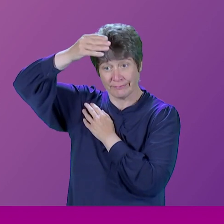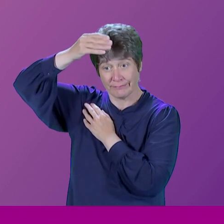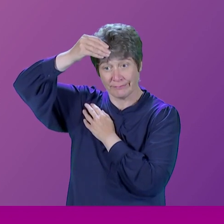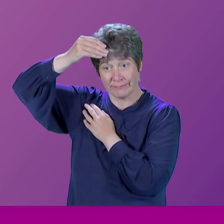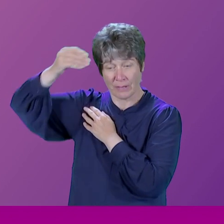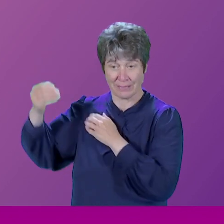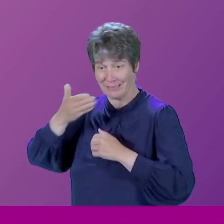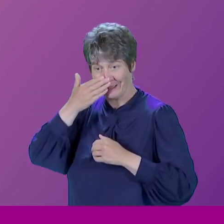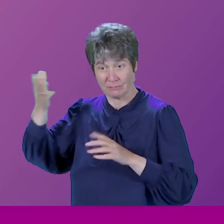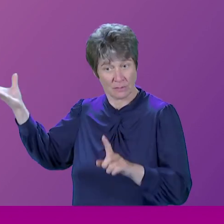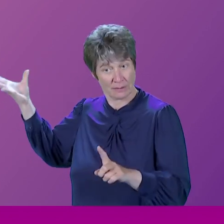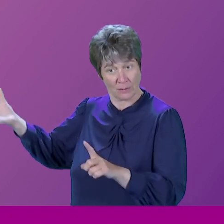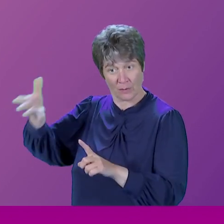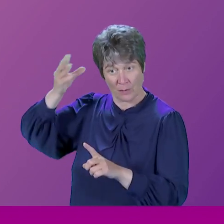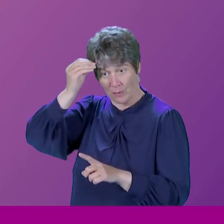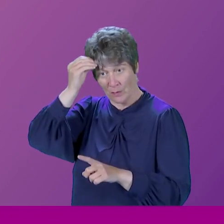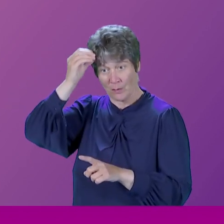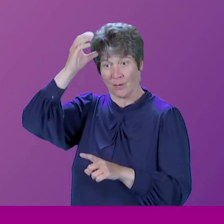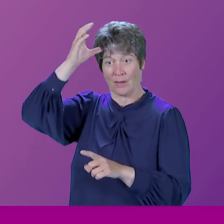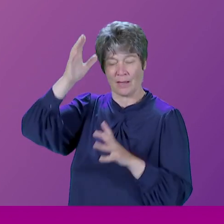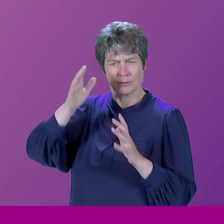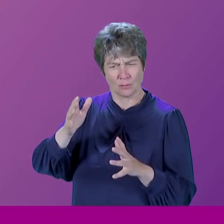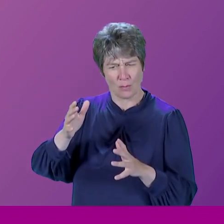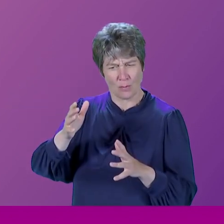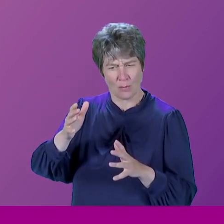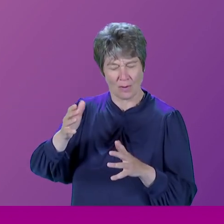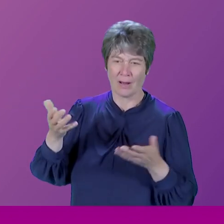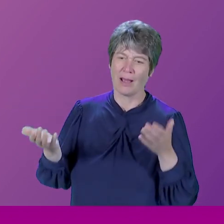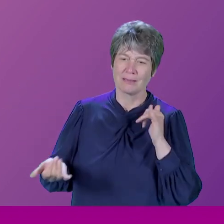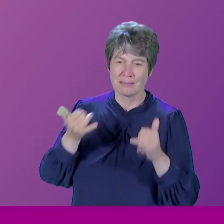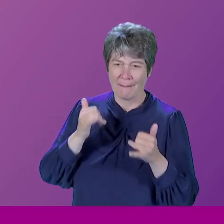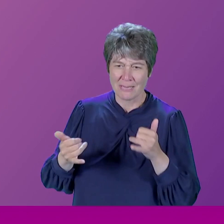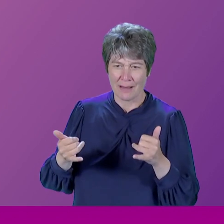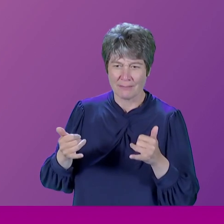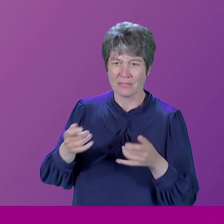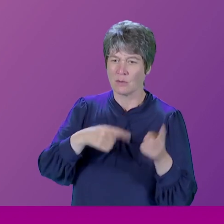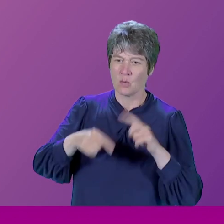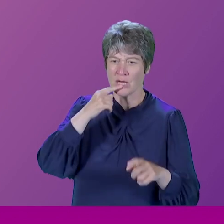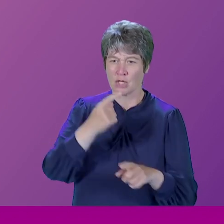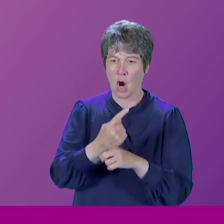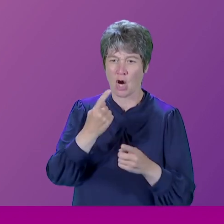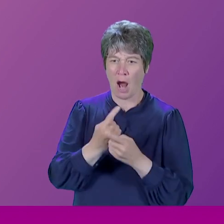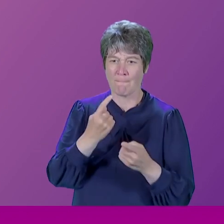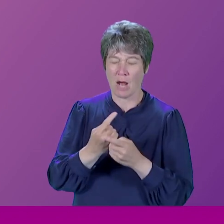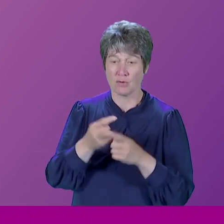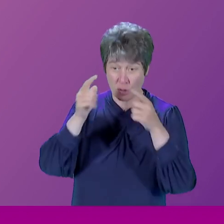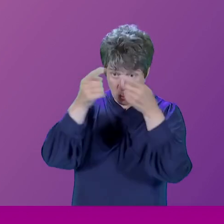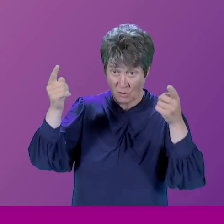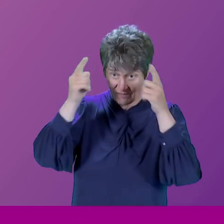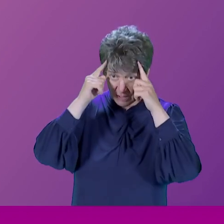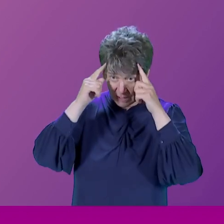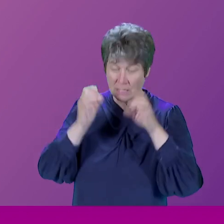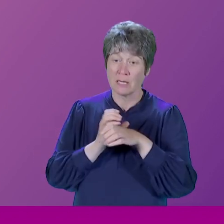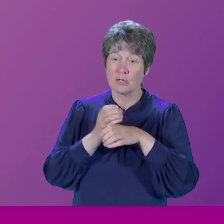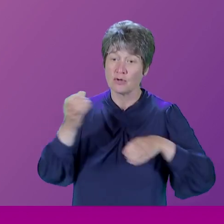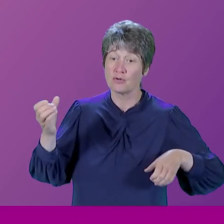wondered what's your perspective on some of the rhetoric we hear today against arts and humanities at universities and some of that